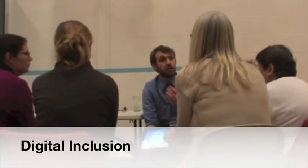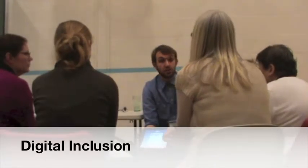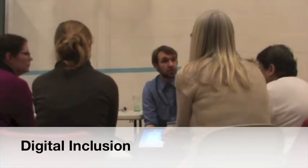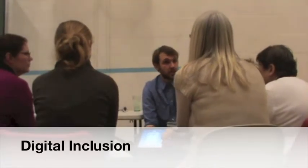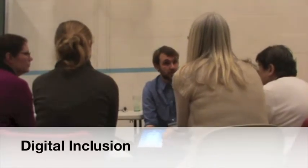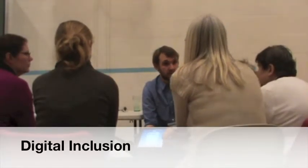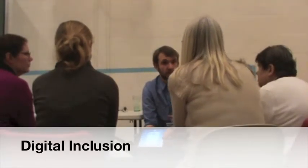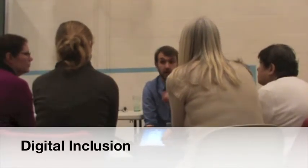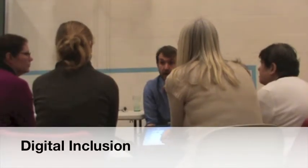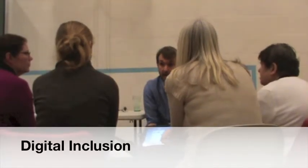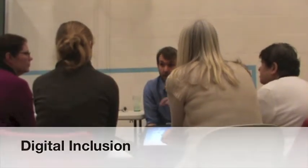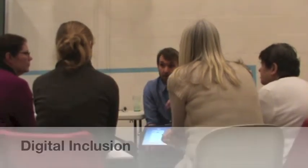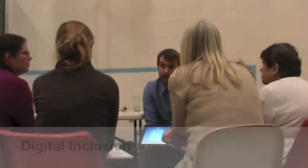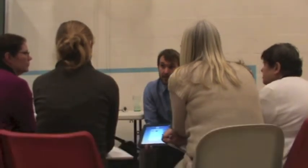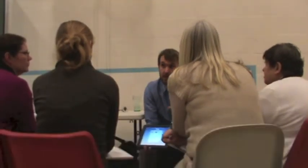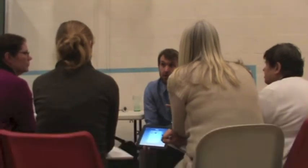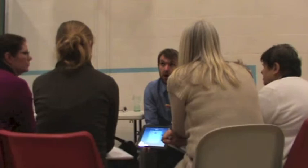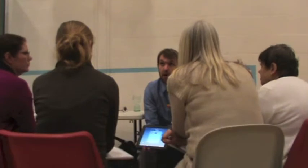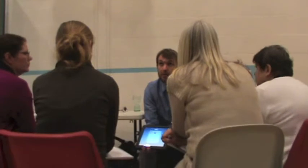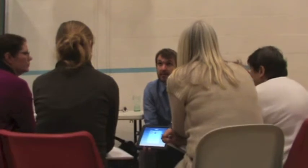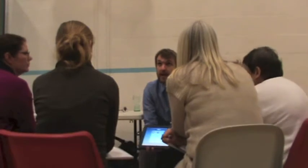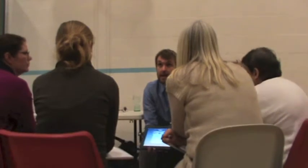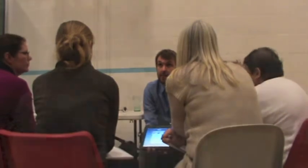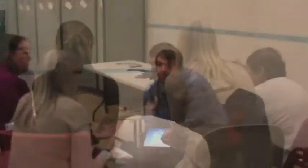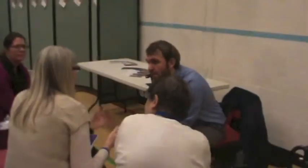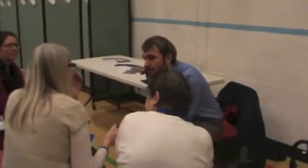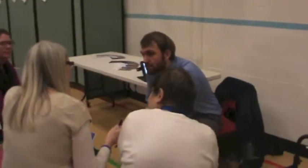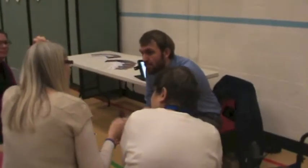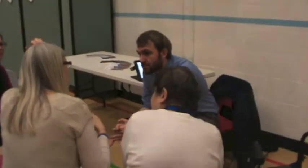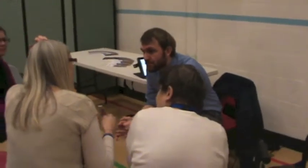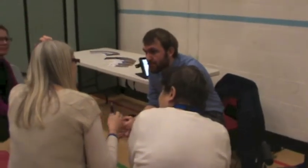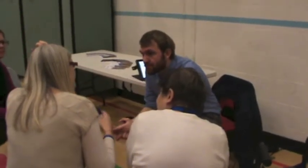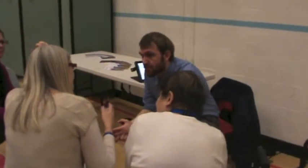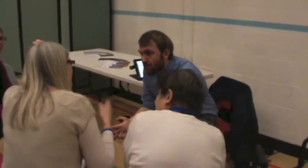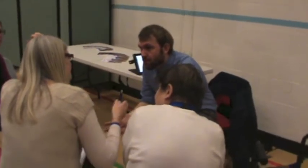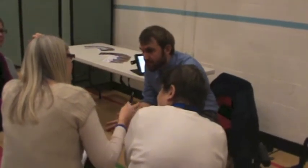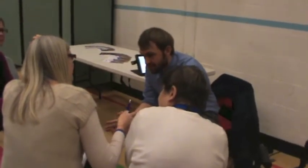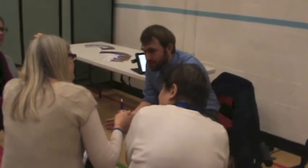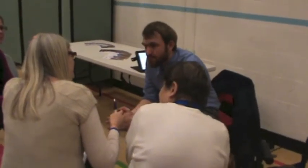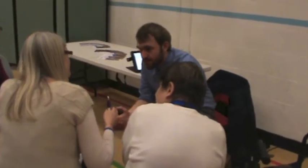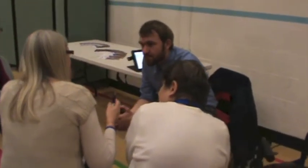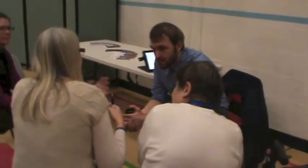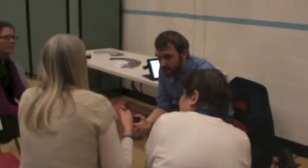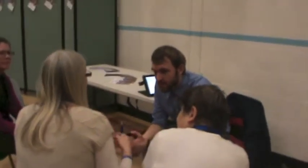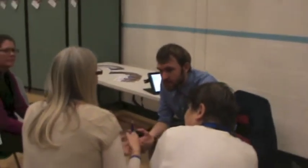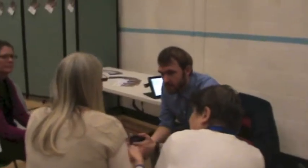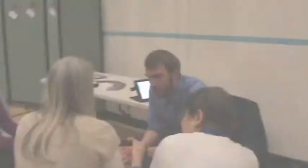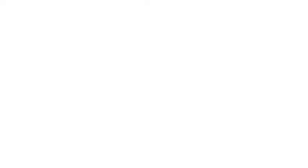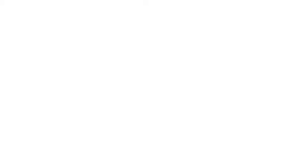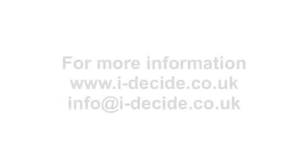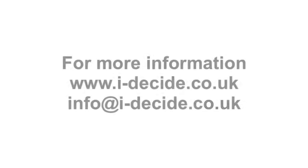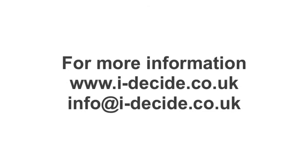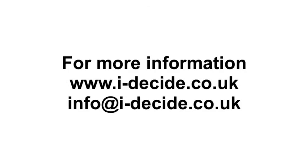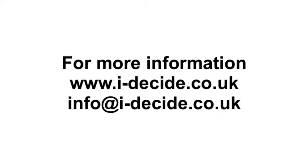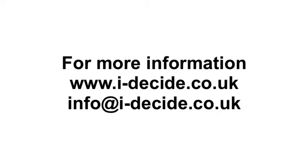was popular on the day, with a Digital Inclusion Officer explaining how modern technology, such as tablet computers,